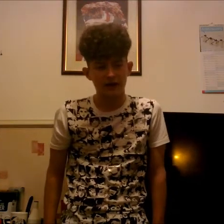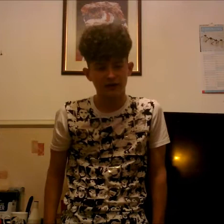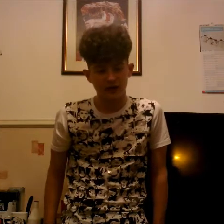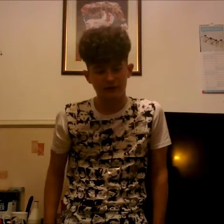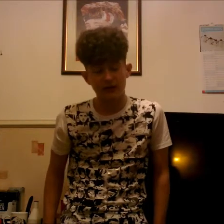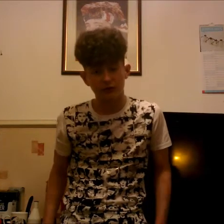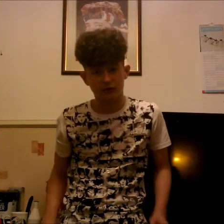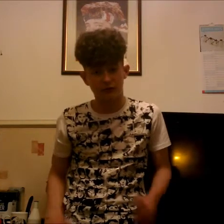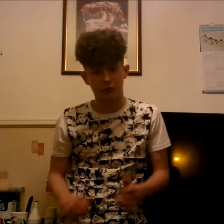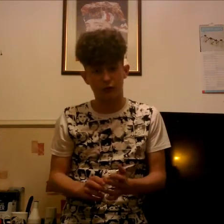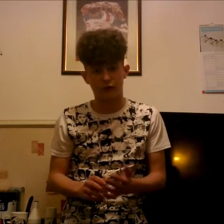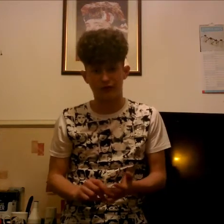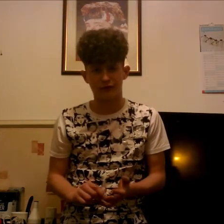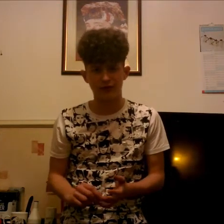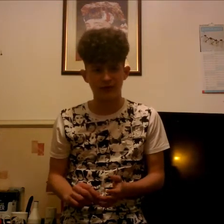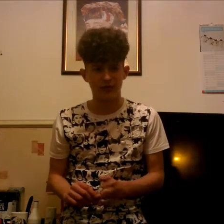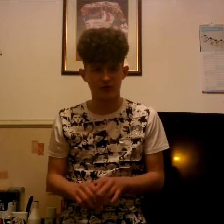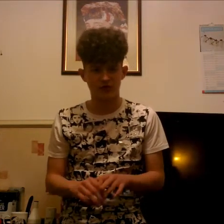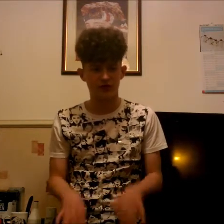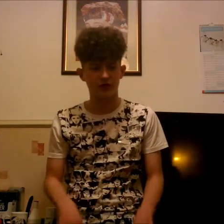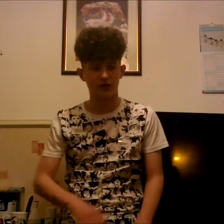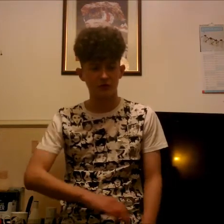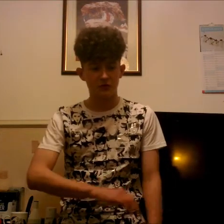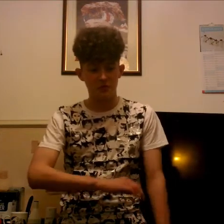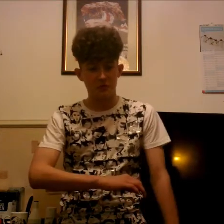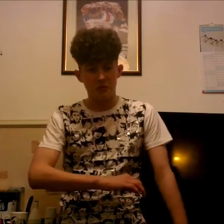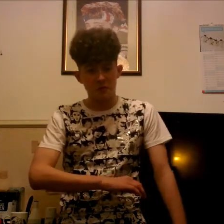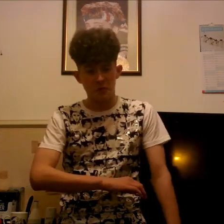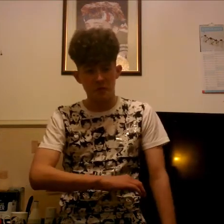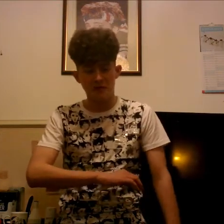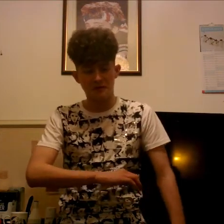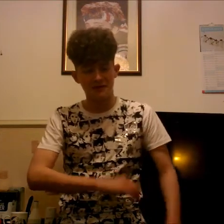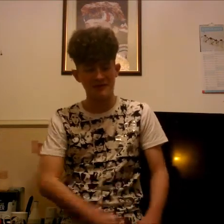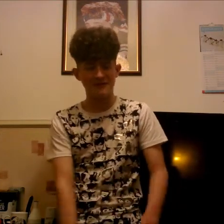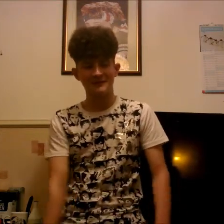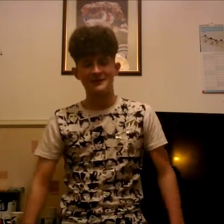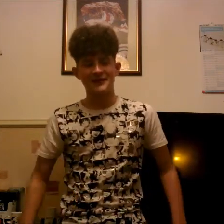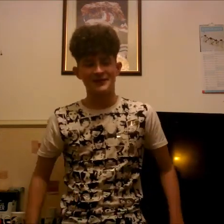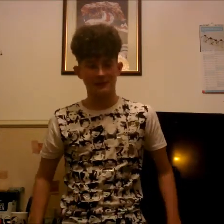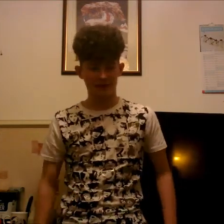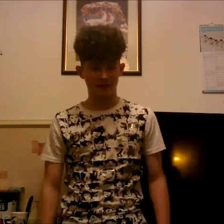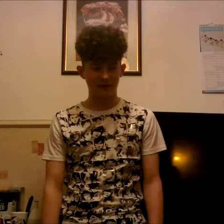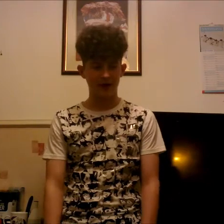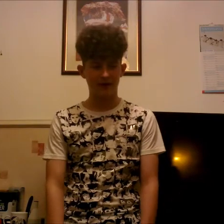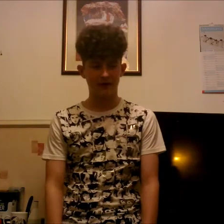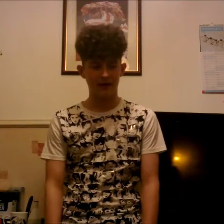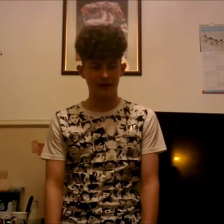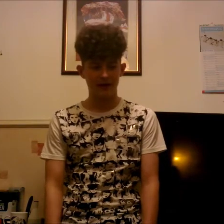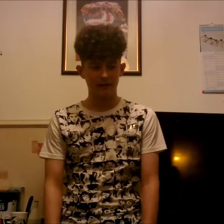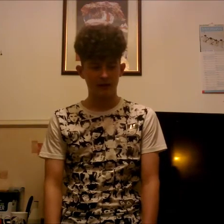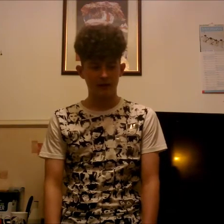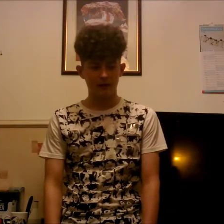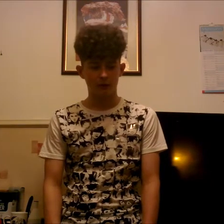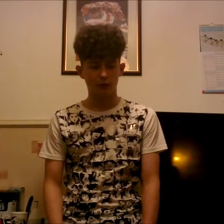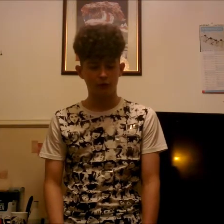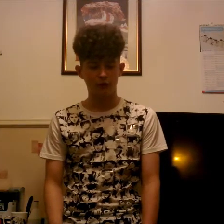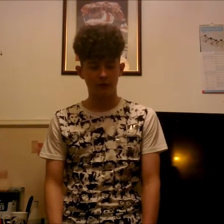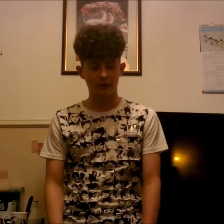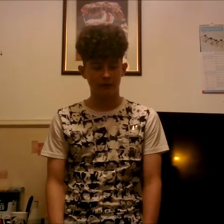i ran under the water for like 15 minutes straight like so i walked around in my